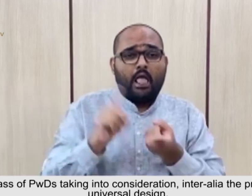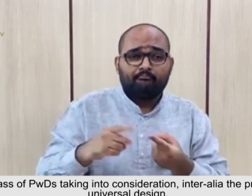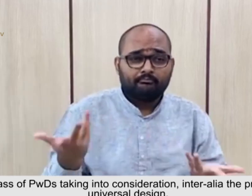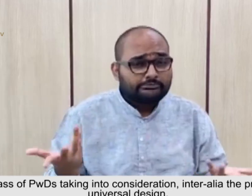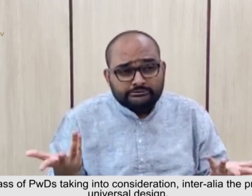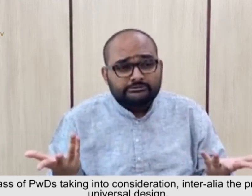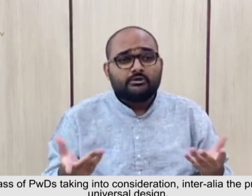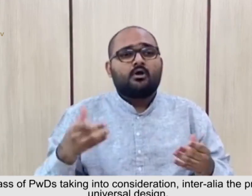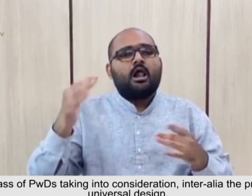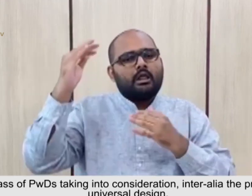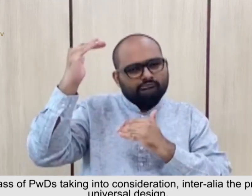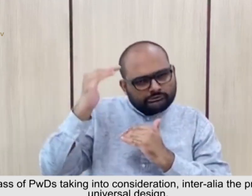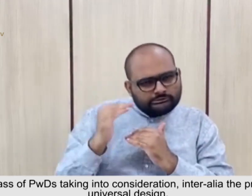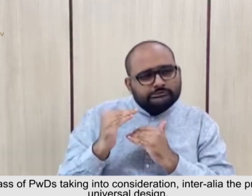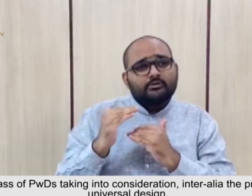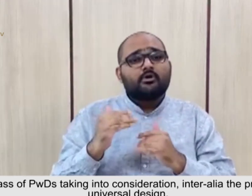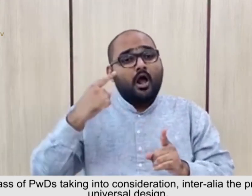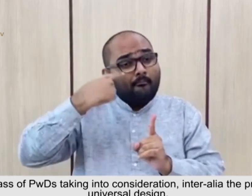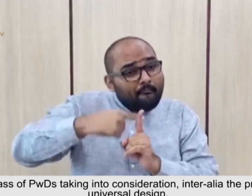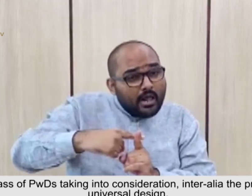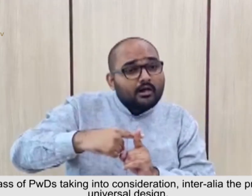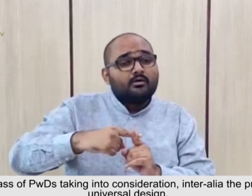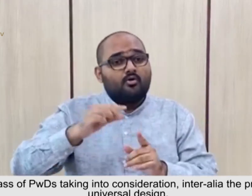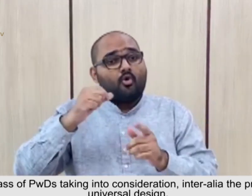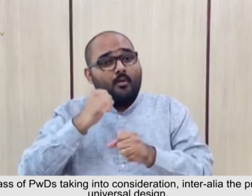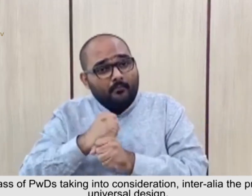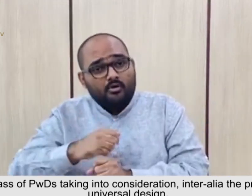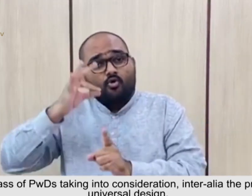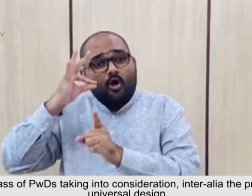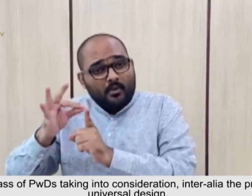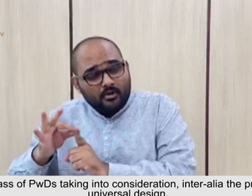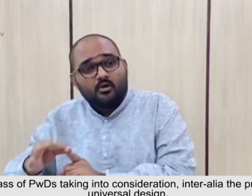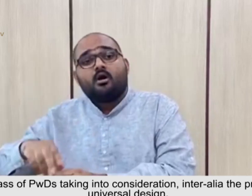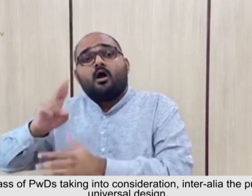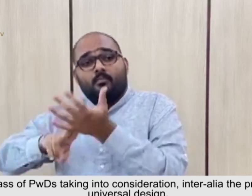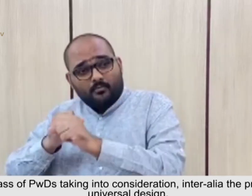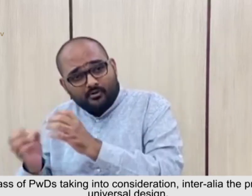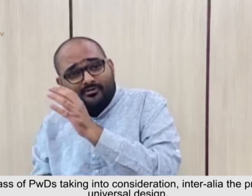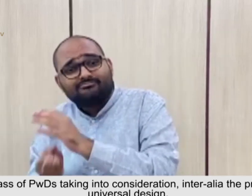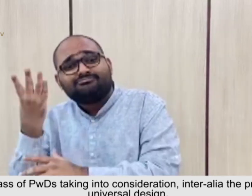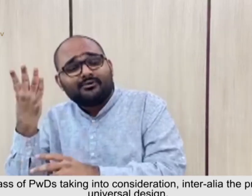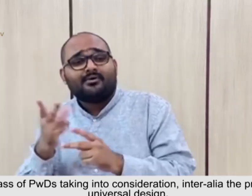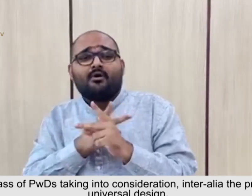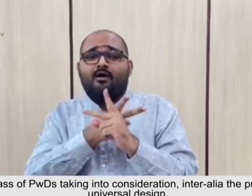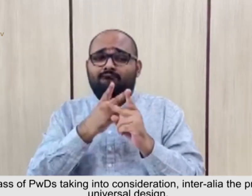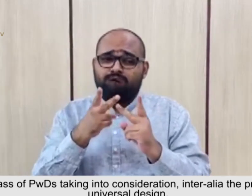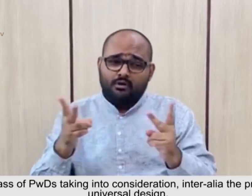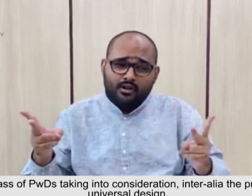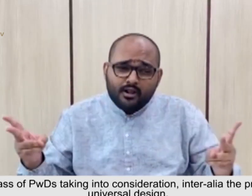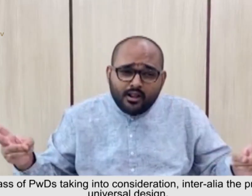are supposed to encourage PWD's and their organizations who are critical